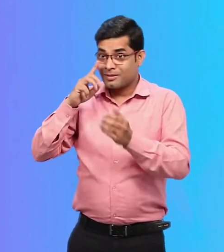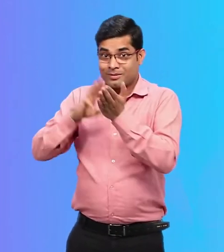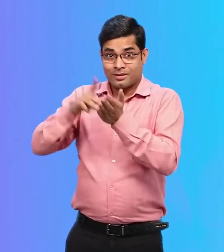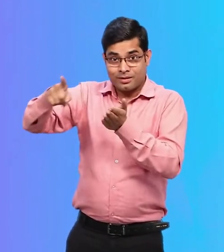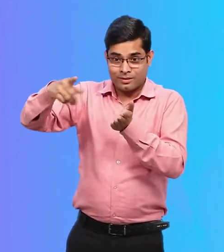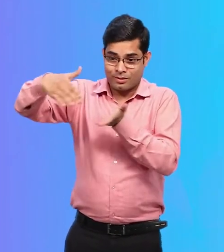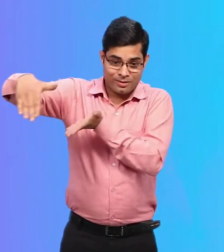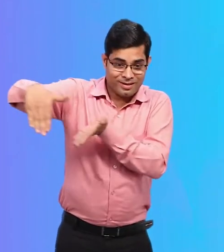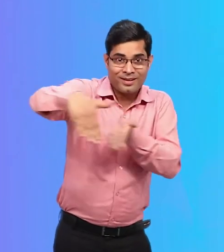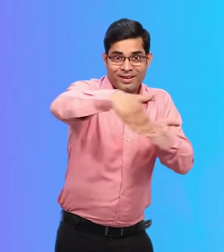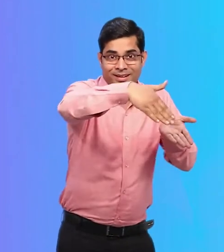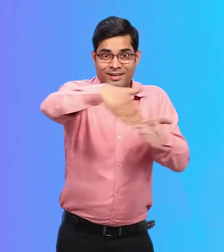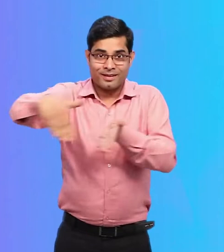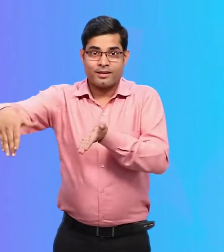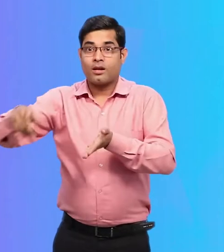who are still waiting at the corridor